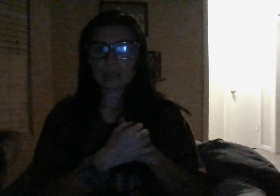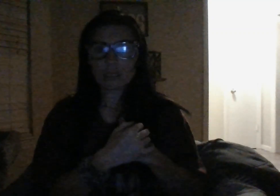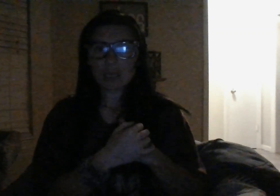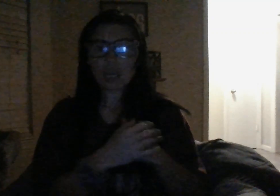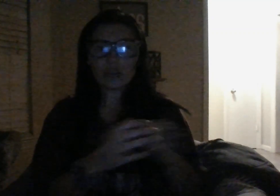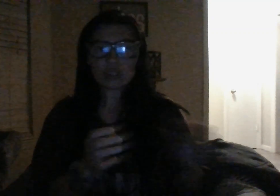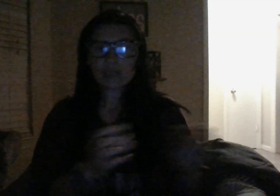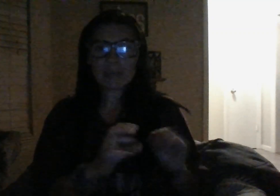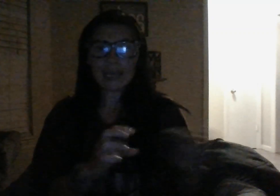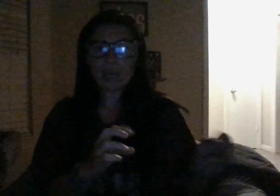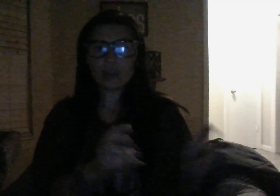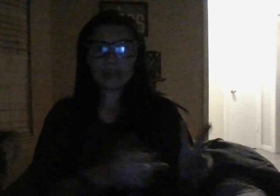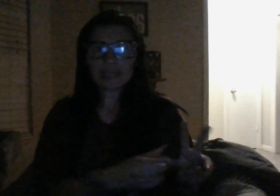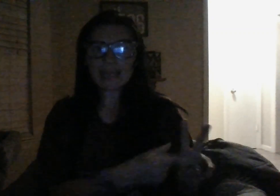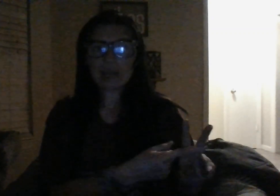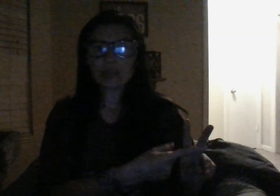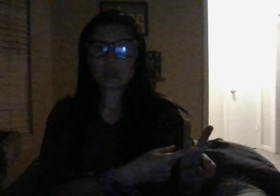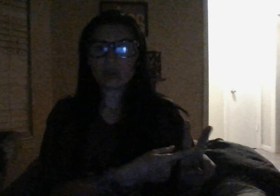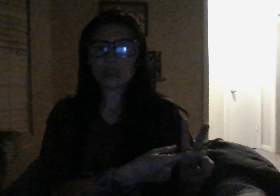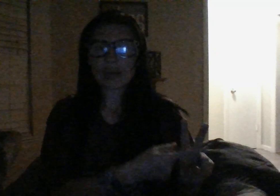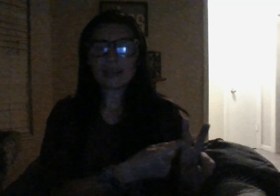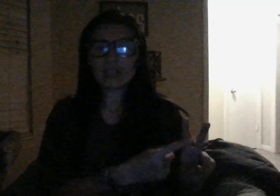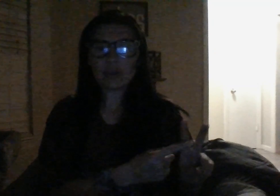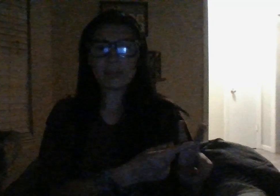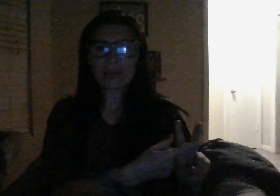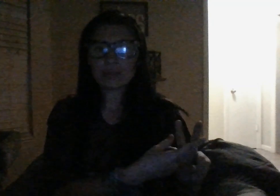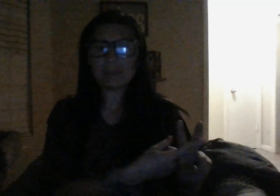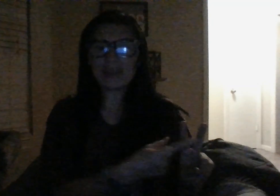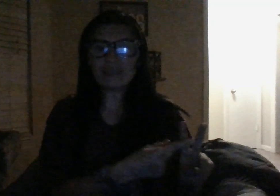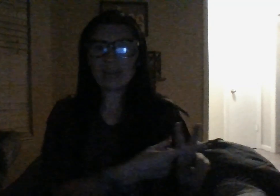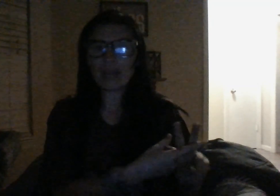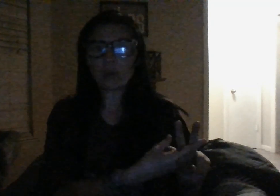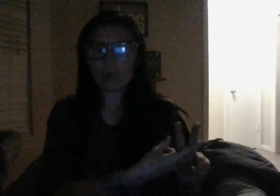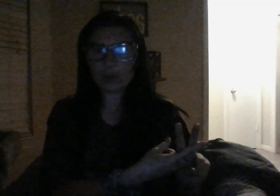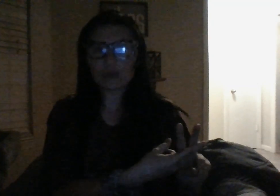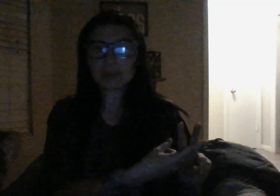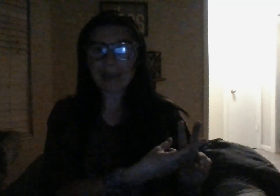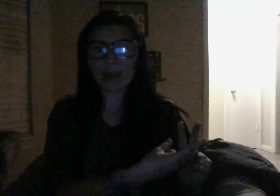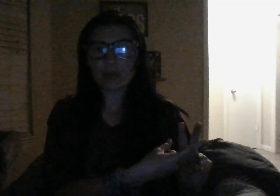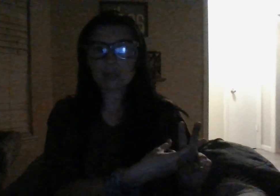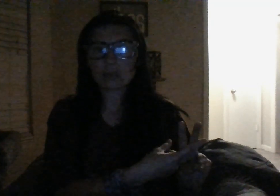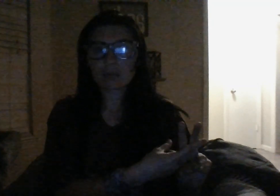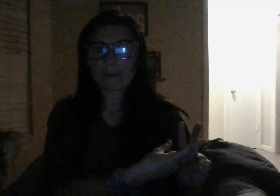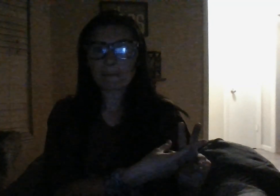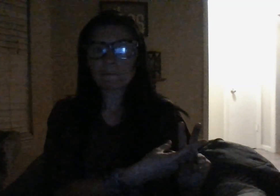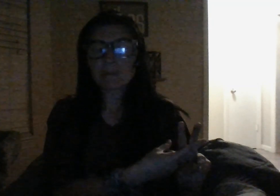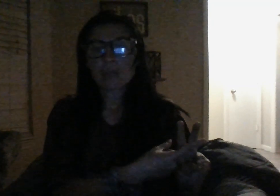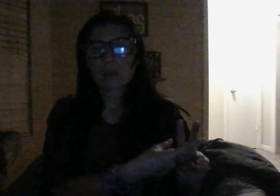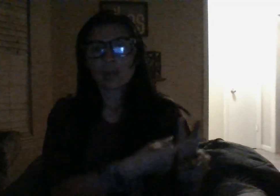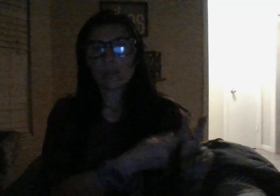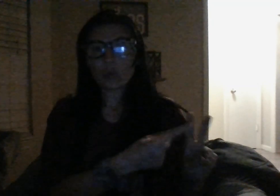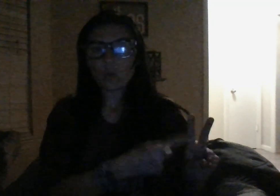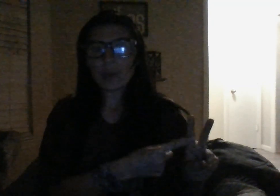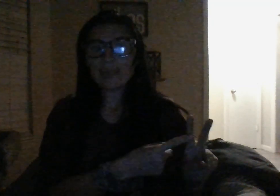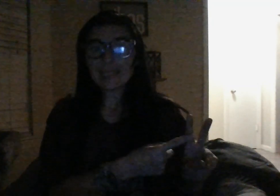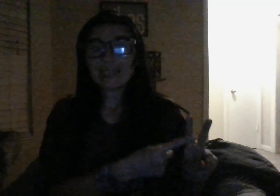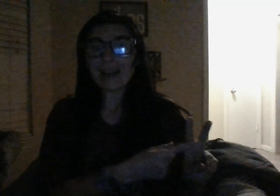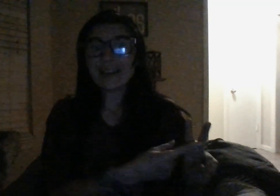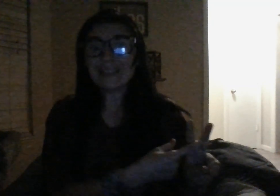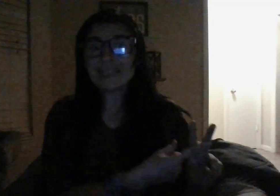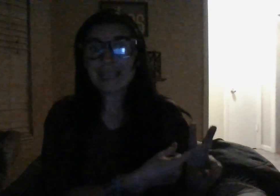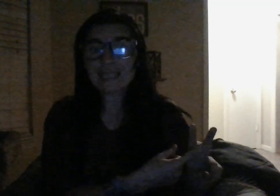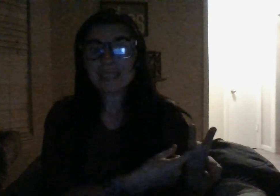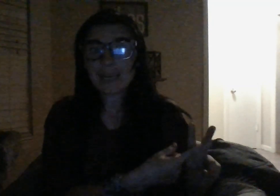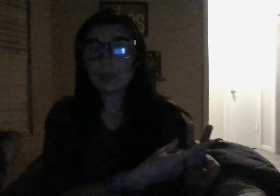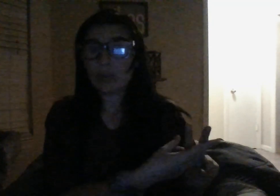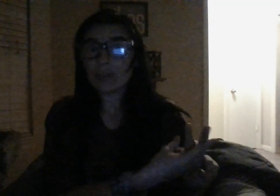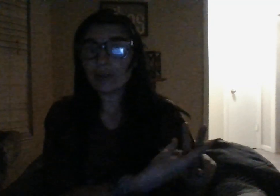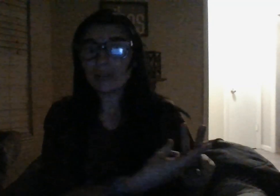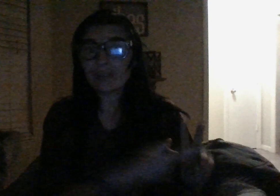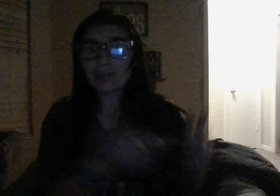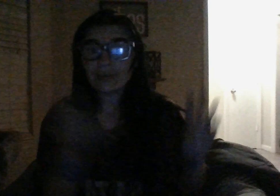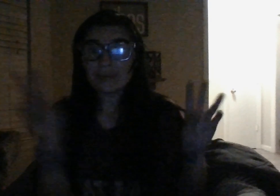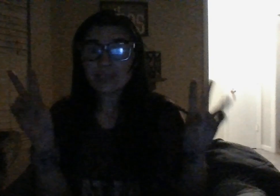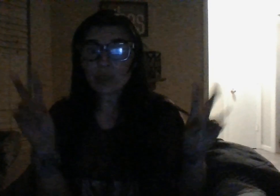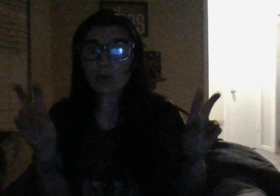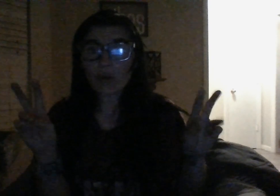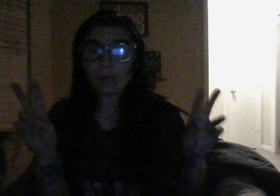I heard there's going be hell in this household. So I think you're about to beef it out with your spouse. The one that's not in the sex tape with the so-called